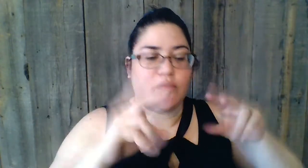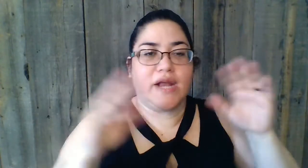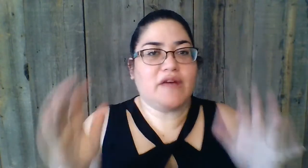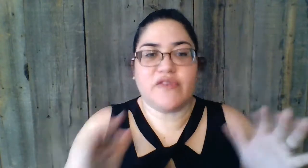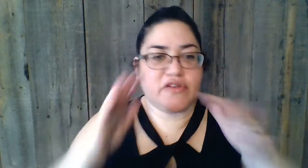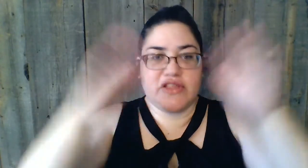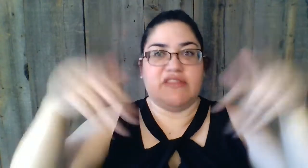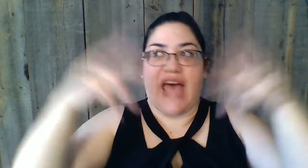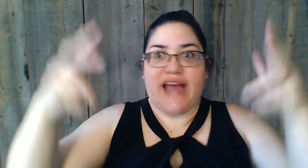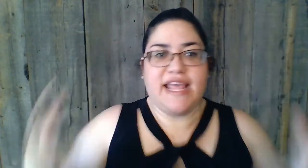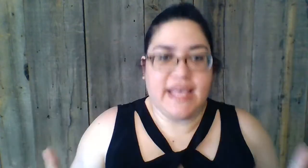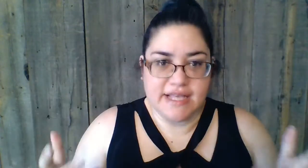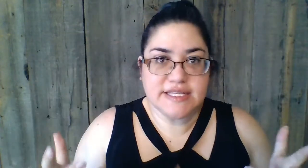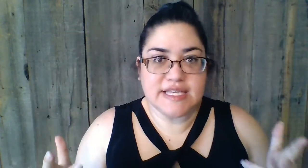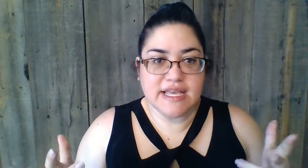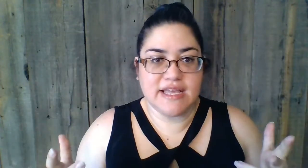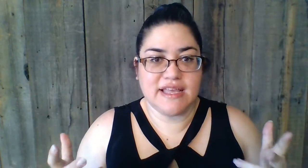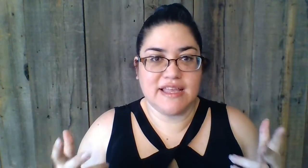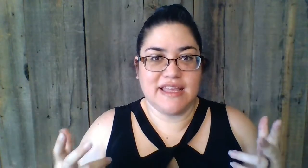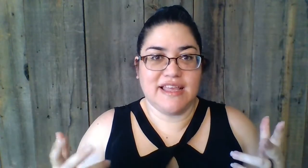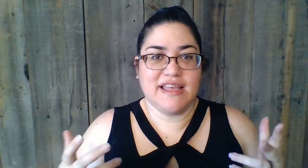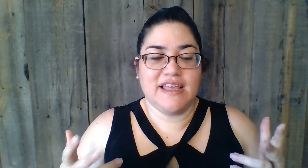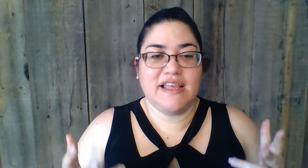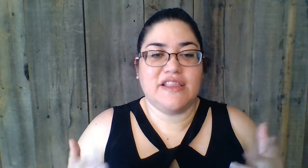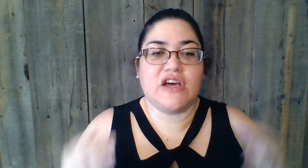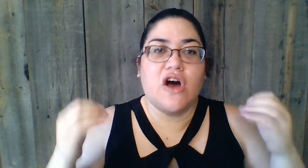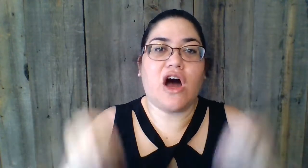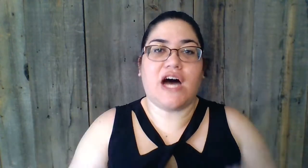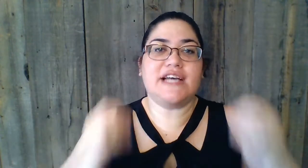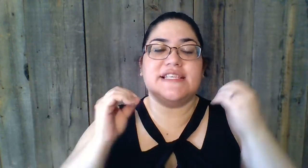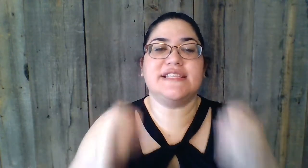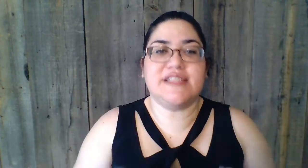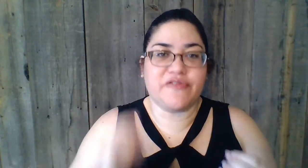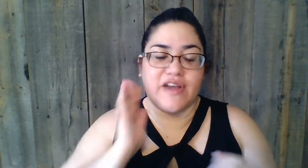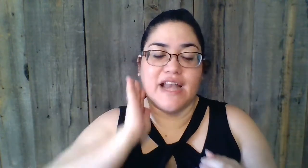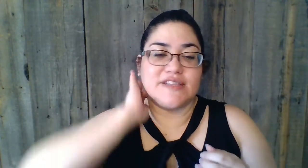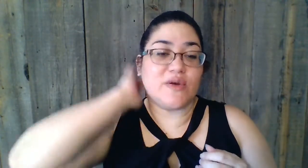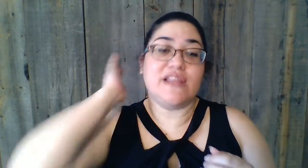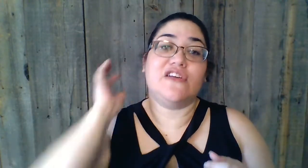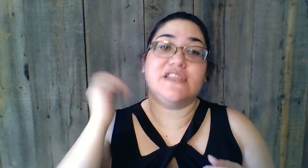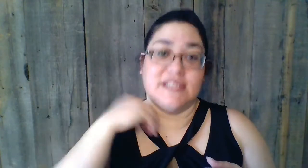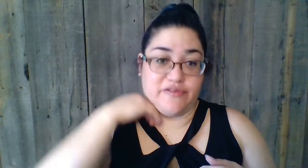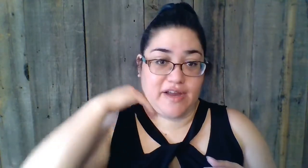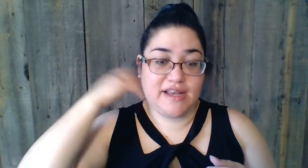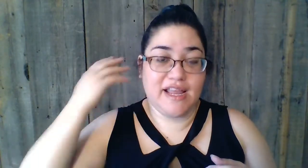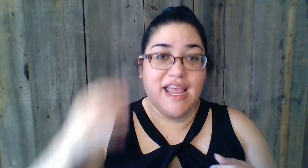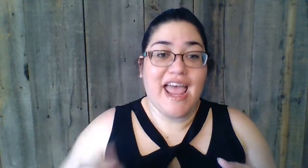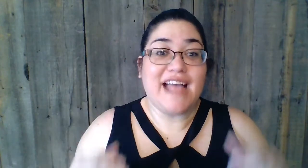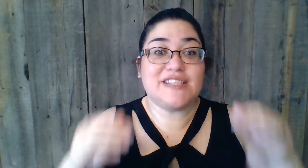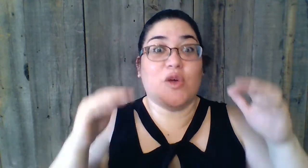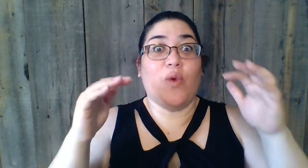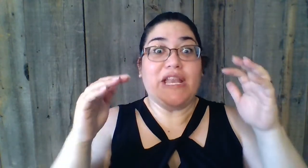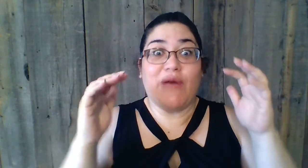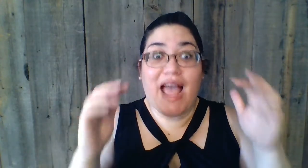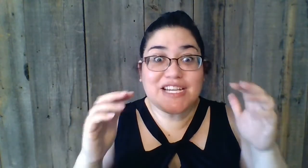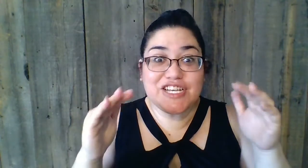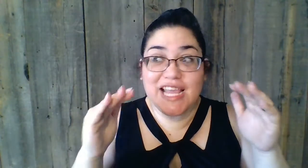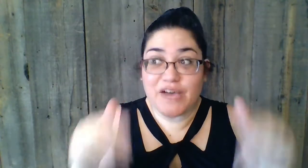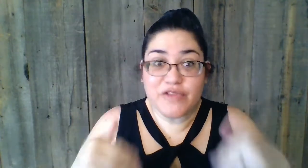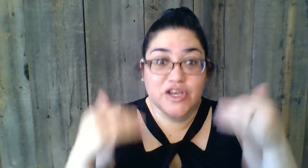whatever the that is, the cause is different and so it looks different. And so when you actually have to